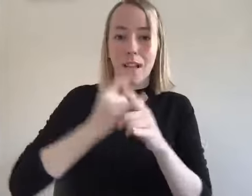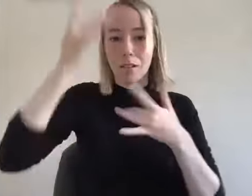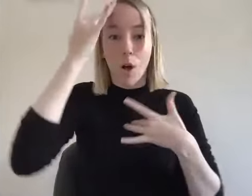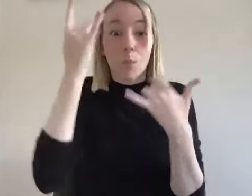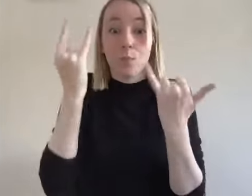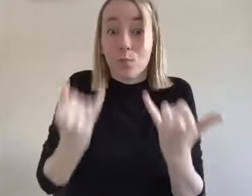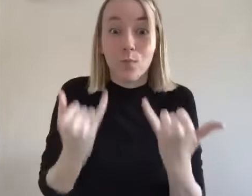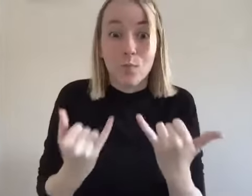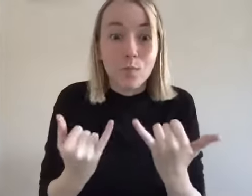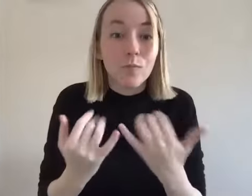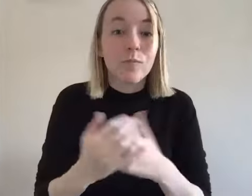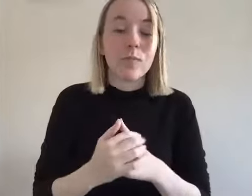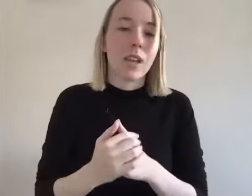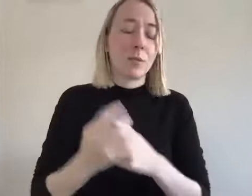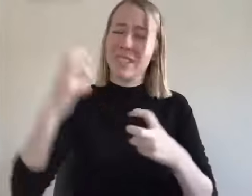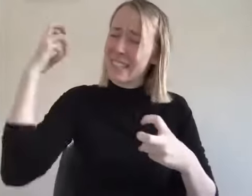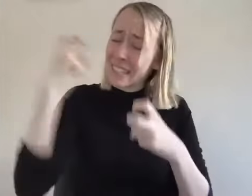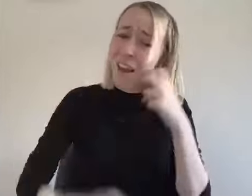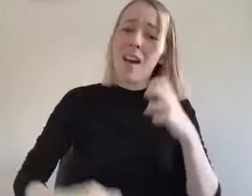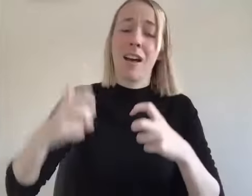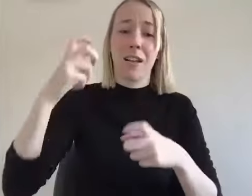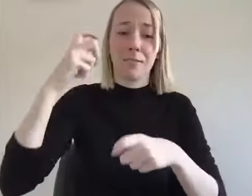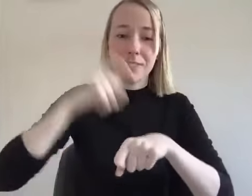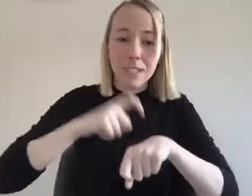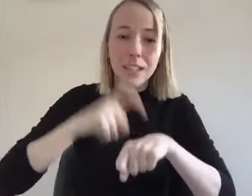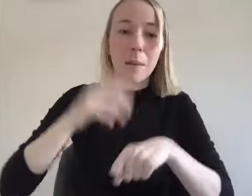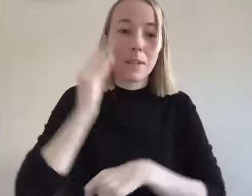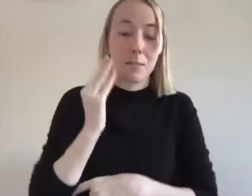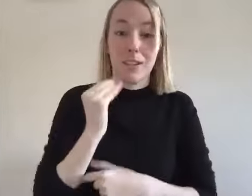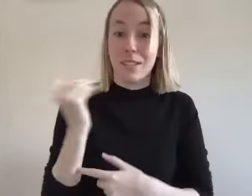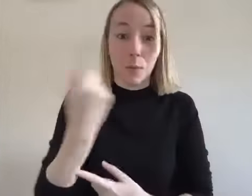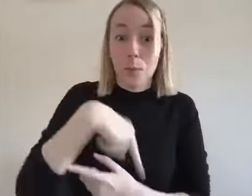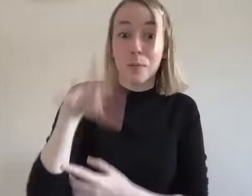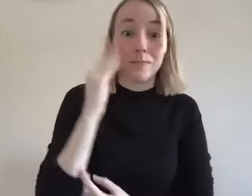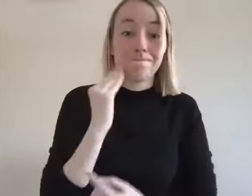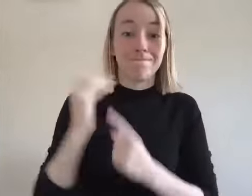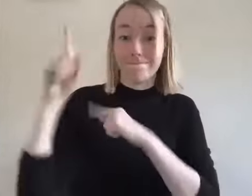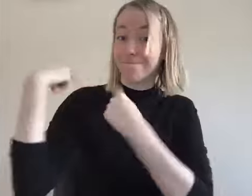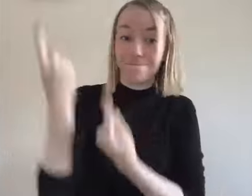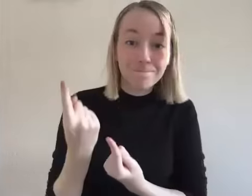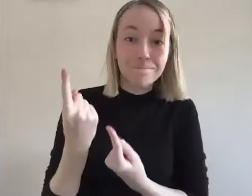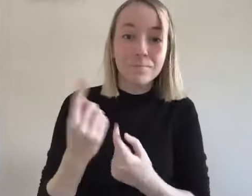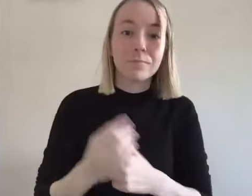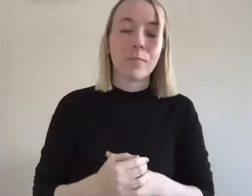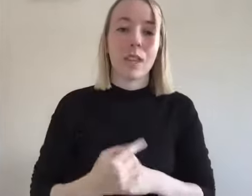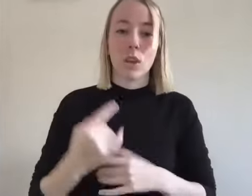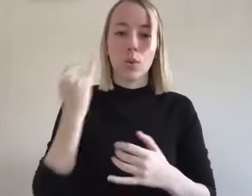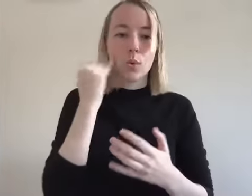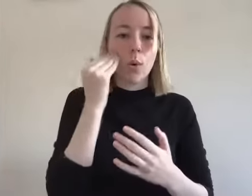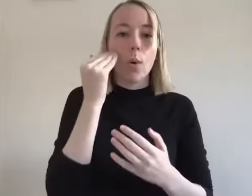alcoholism in this moment you know in one of the hardest times in our recent history that we've all ever been through um you know in